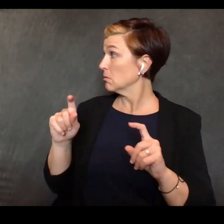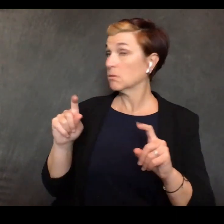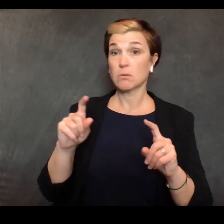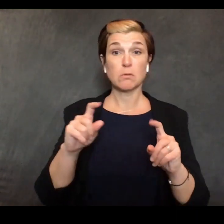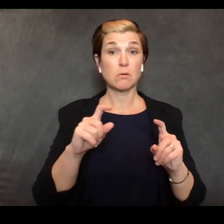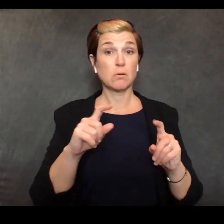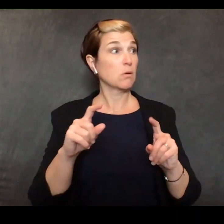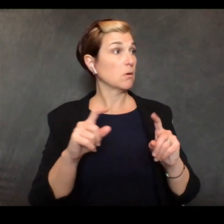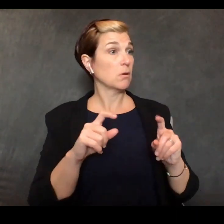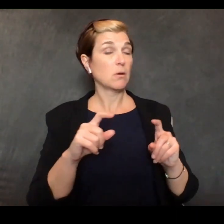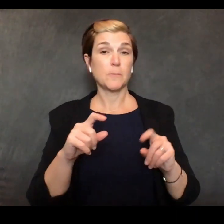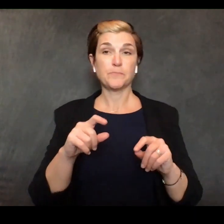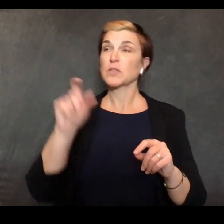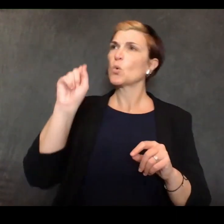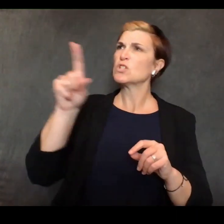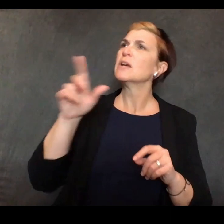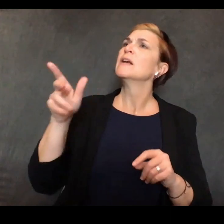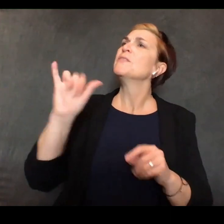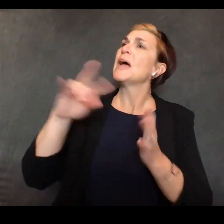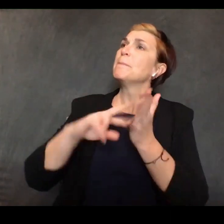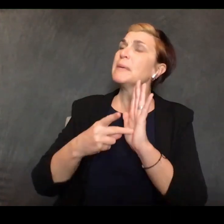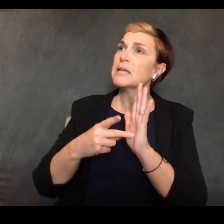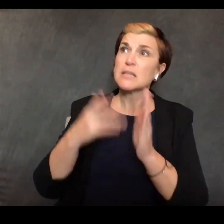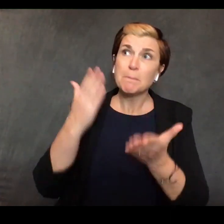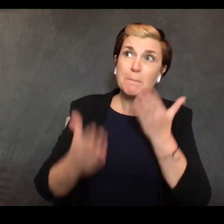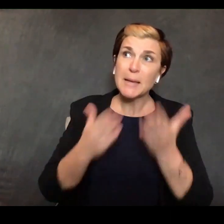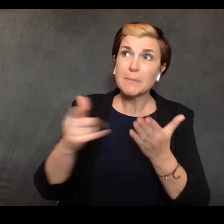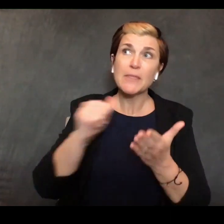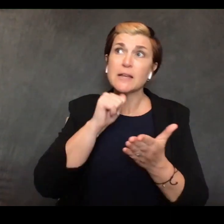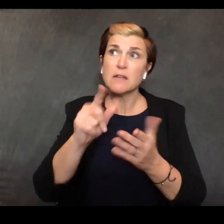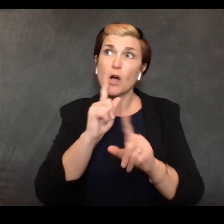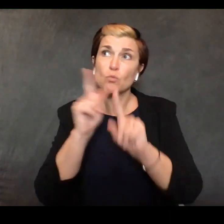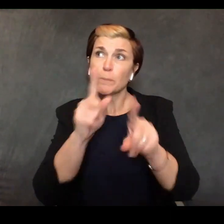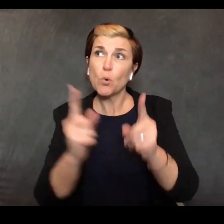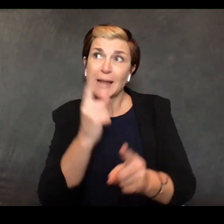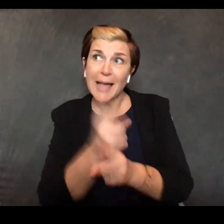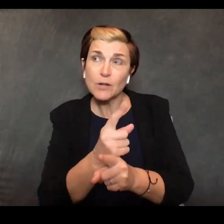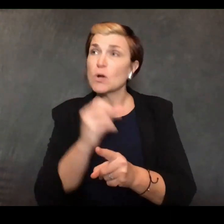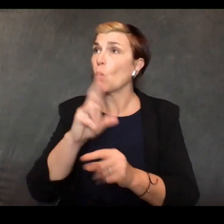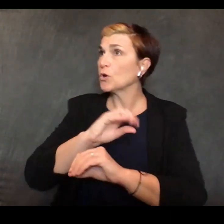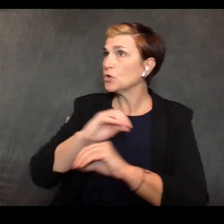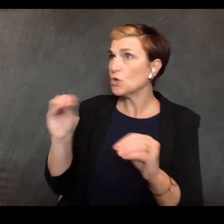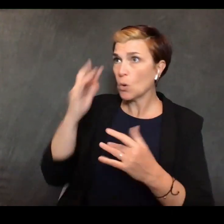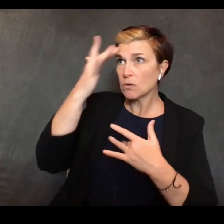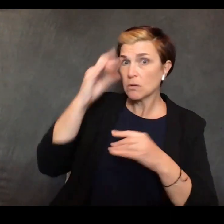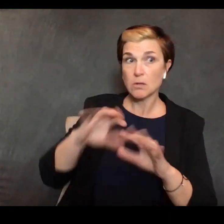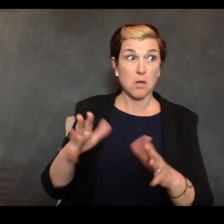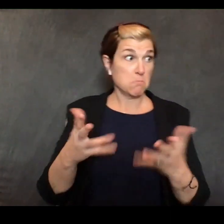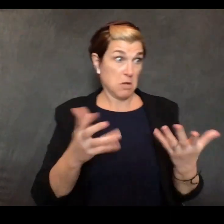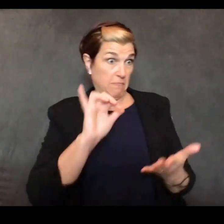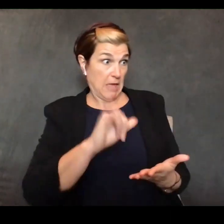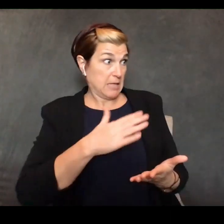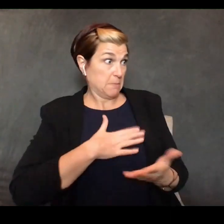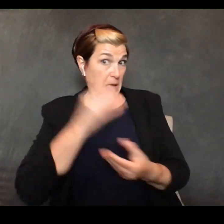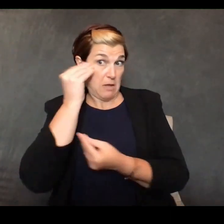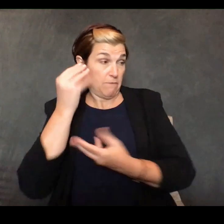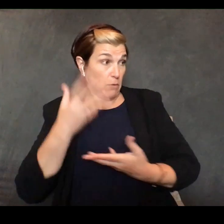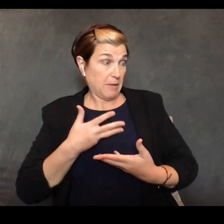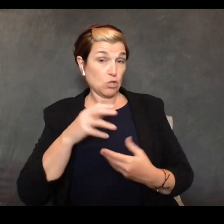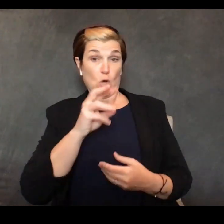that that they have no cases well that's all that i just see west virginia is the only one that has no cases so obviously that's being treated differently